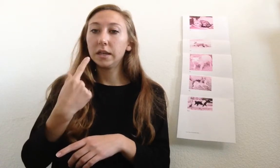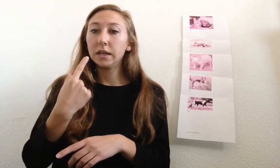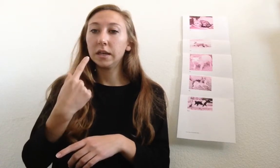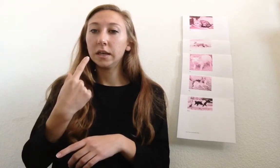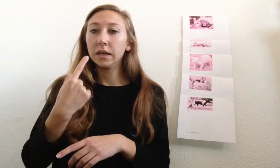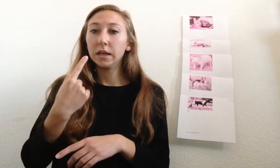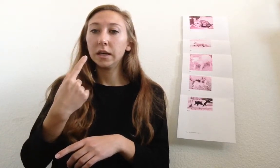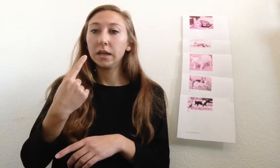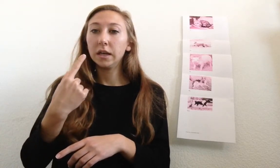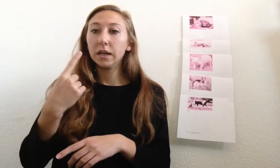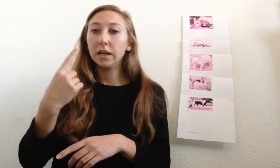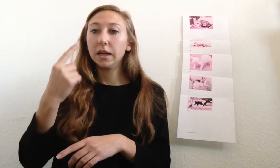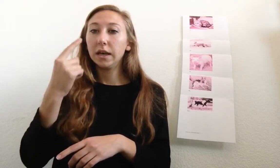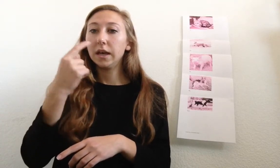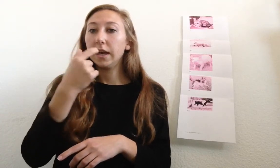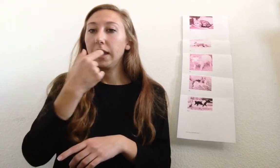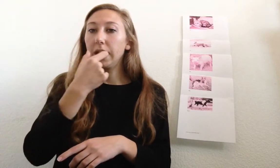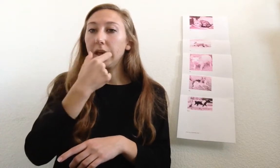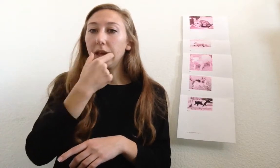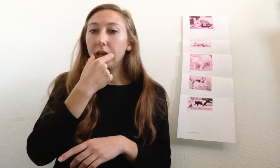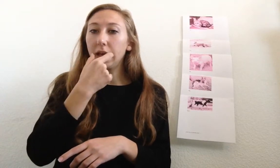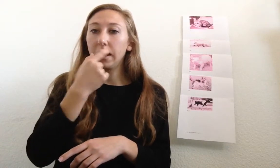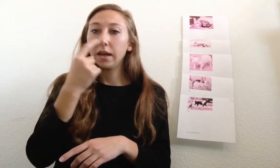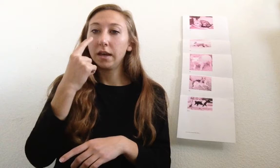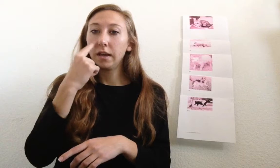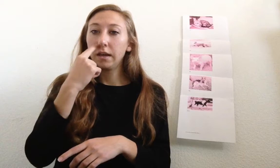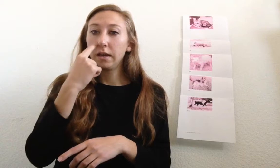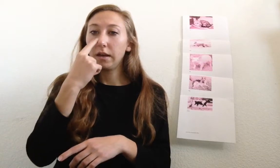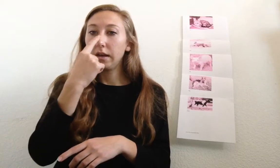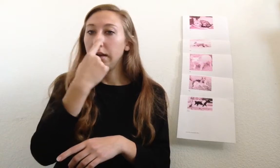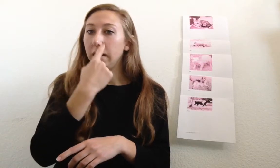-i-n.